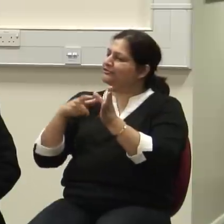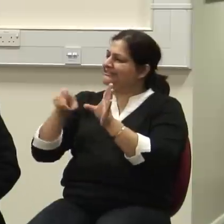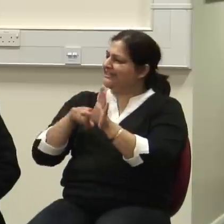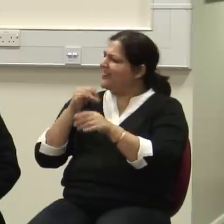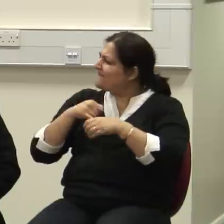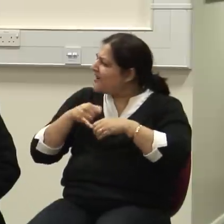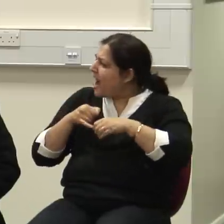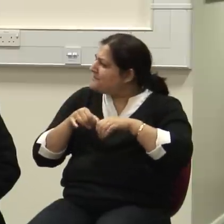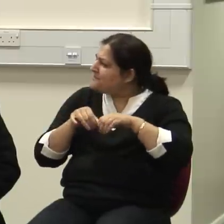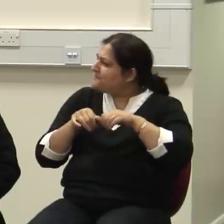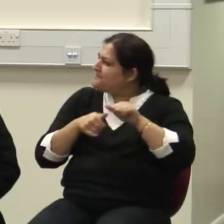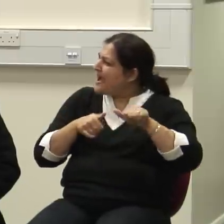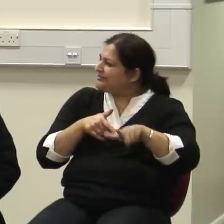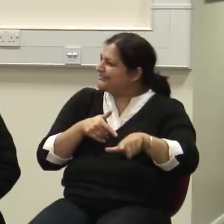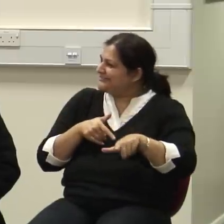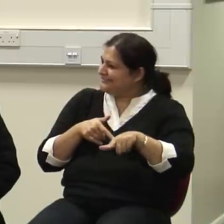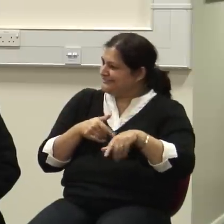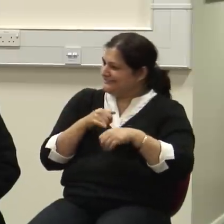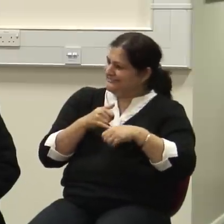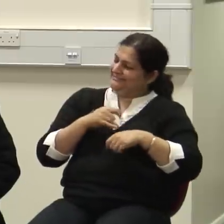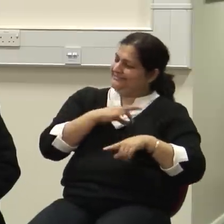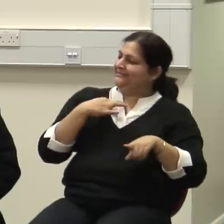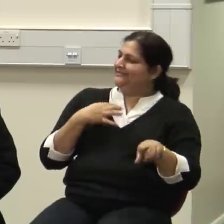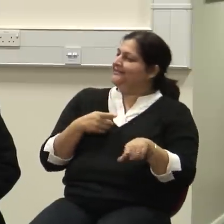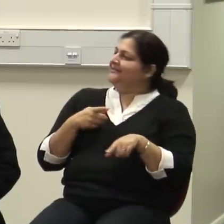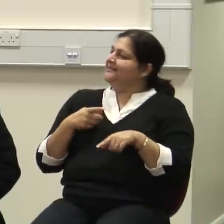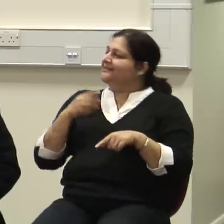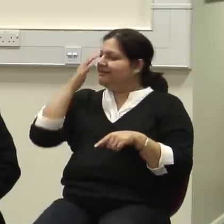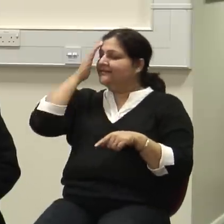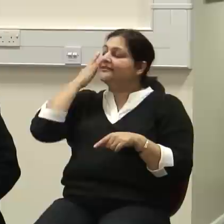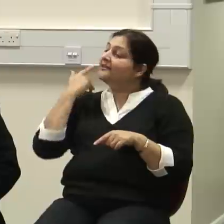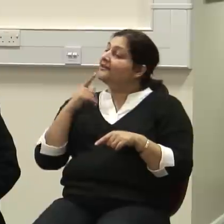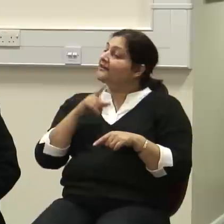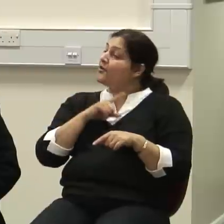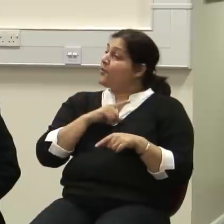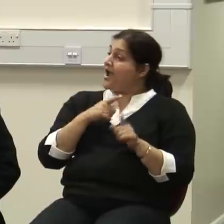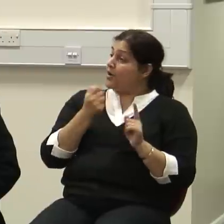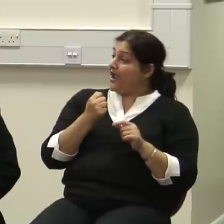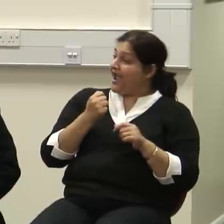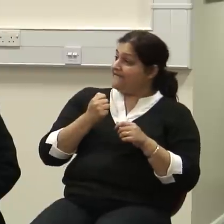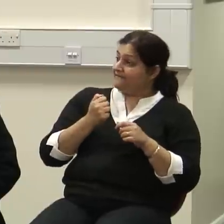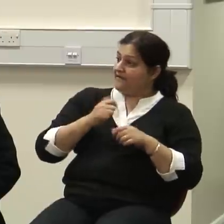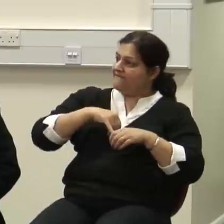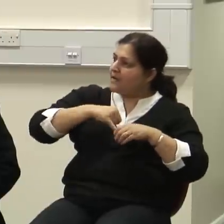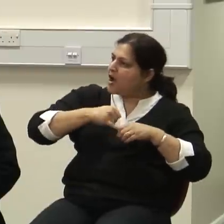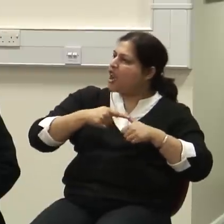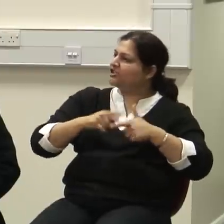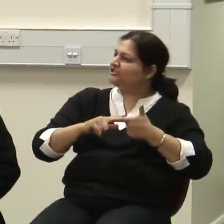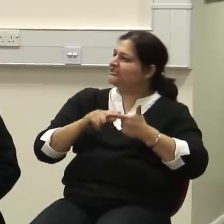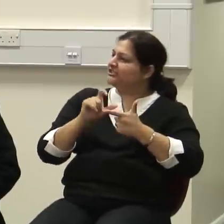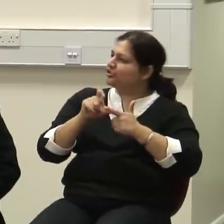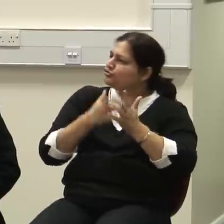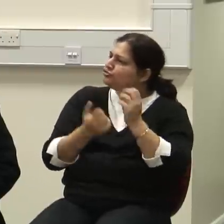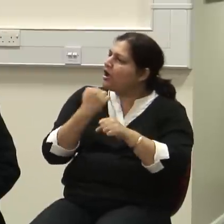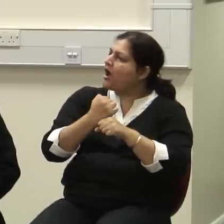union, we have a medicine, pharmacology, drug union with the